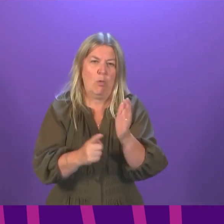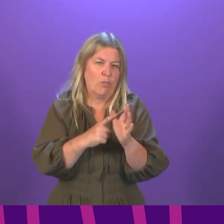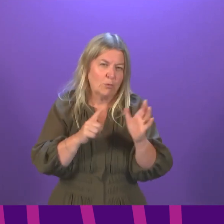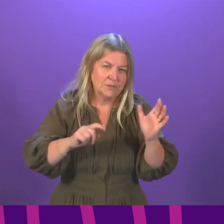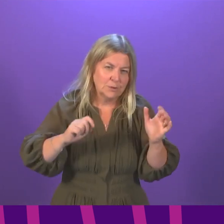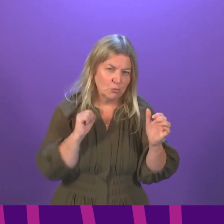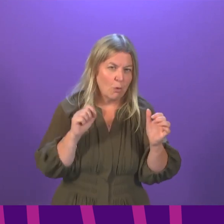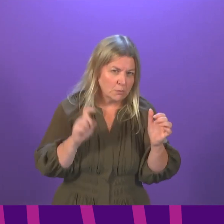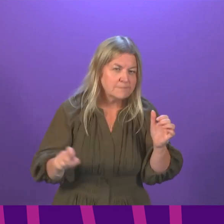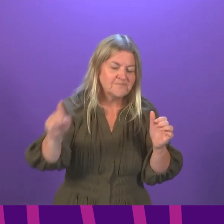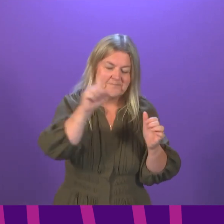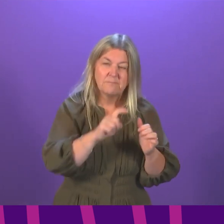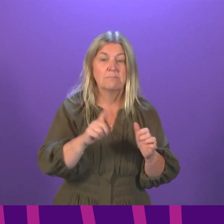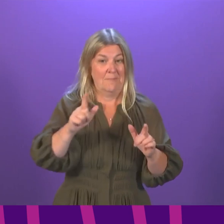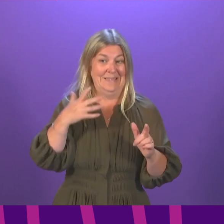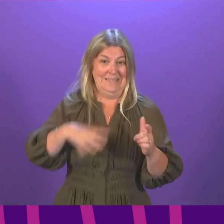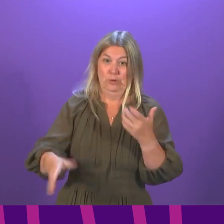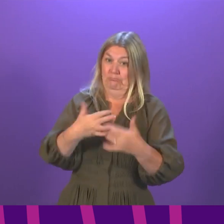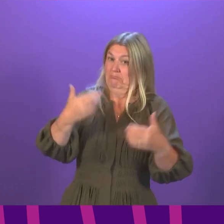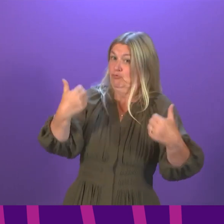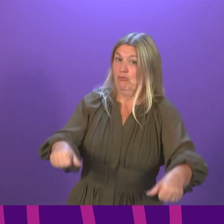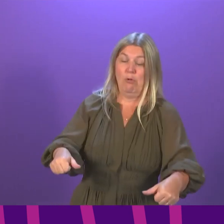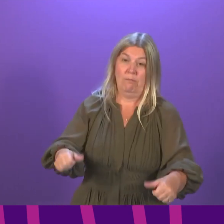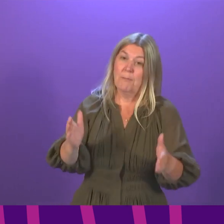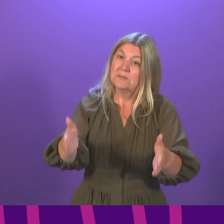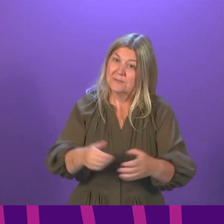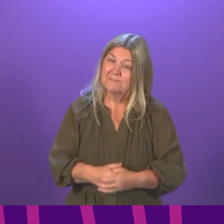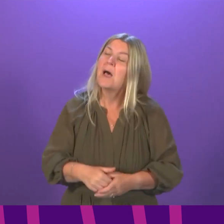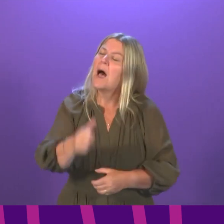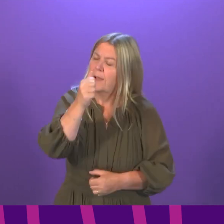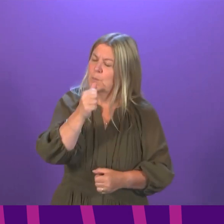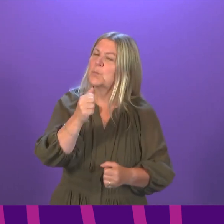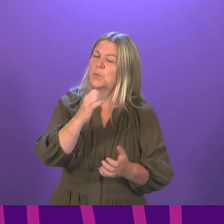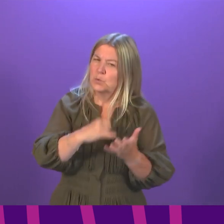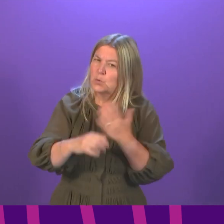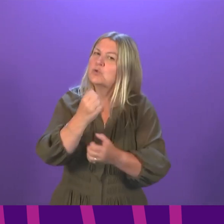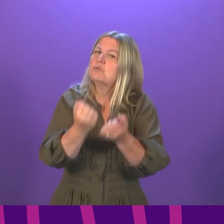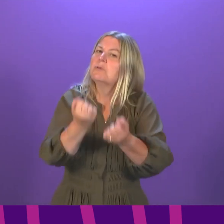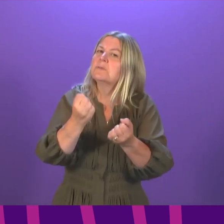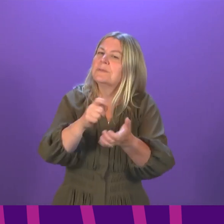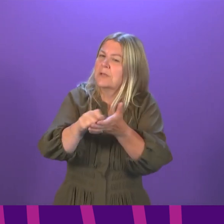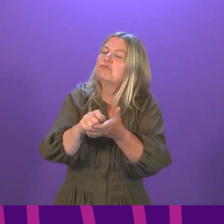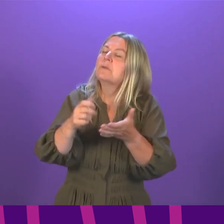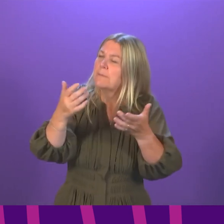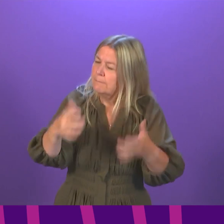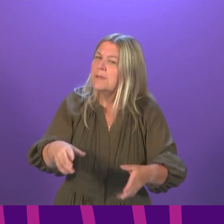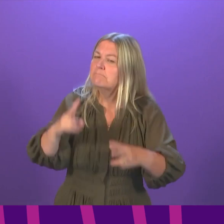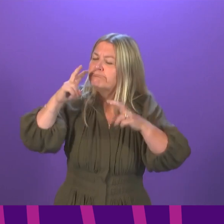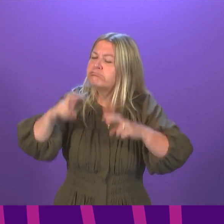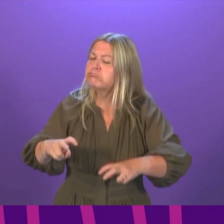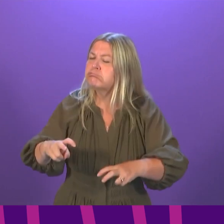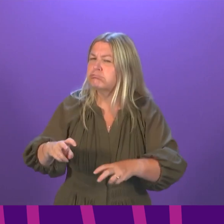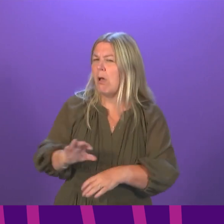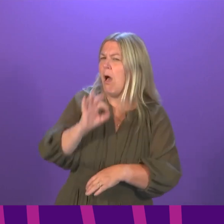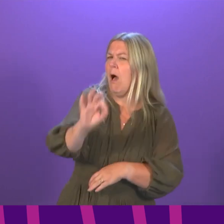we need to make sure that they do not last for any longer than necessary. know this is something the Social Justice Secretary has been looking closely at and I will ask her